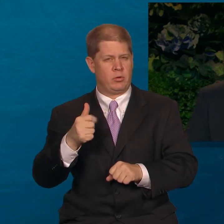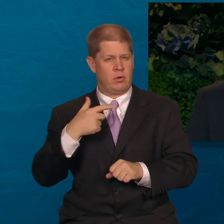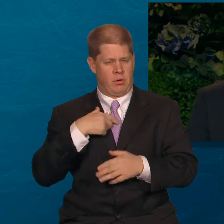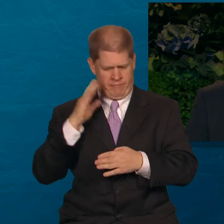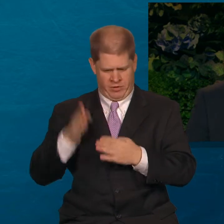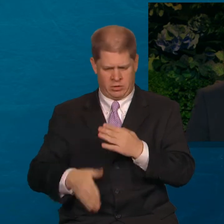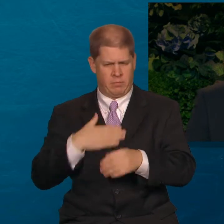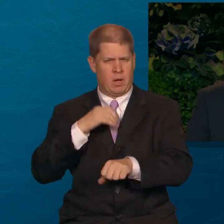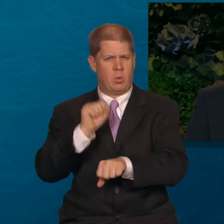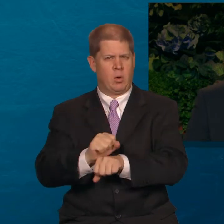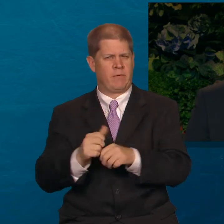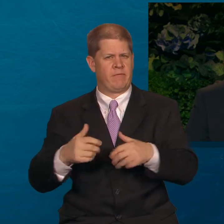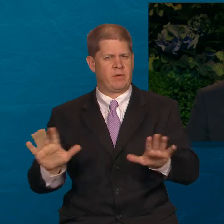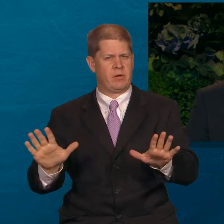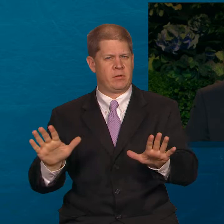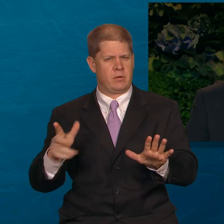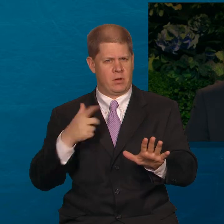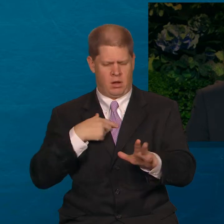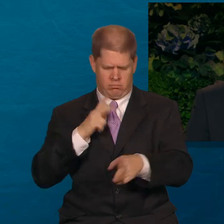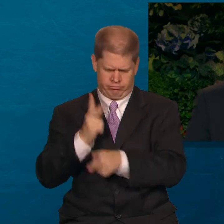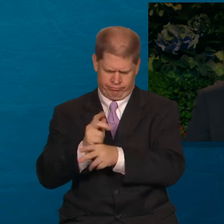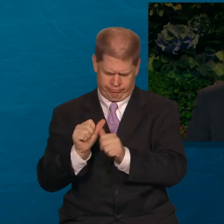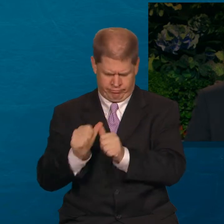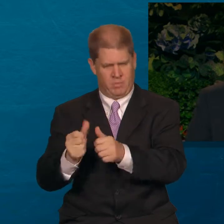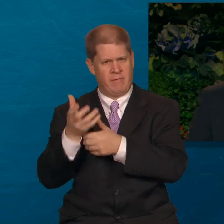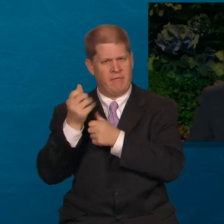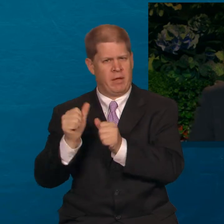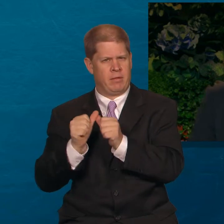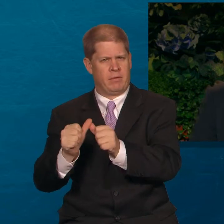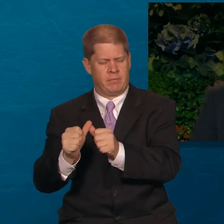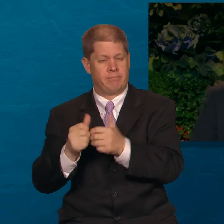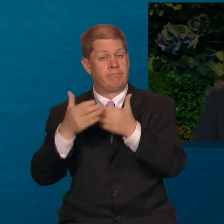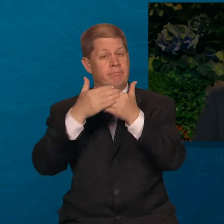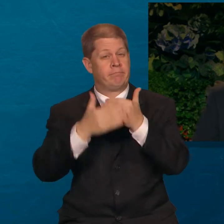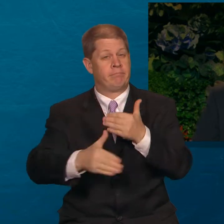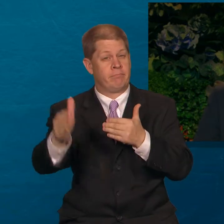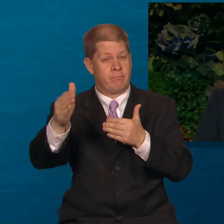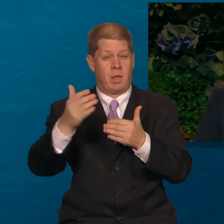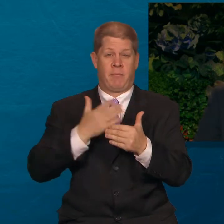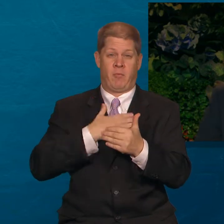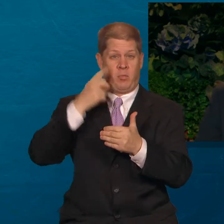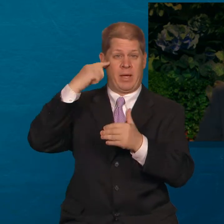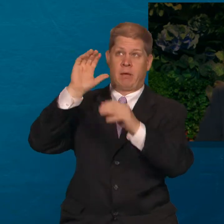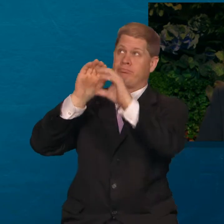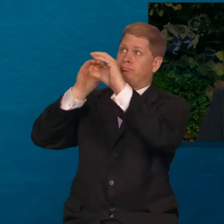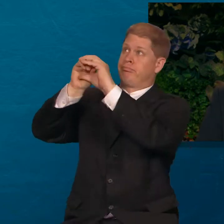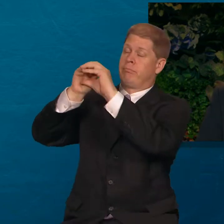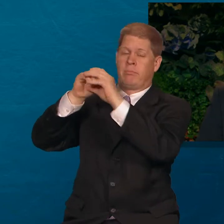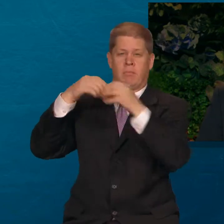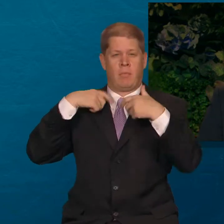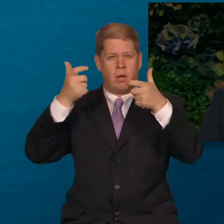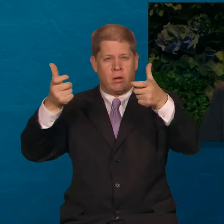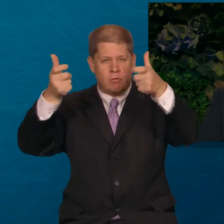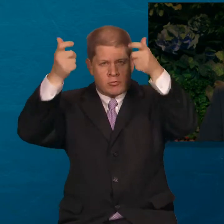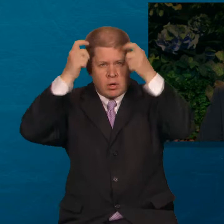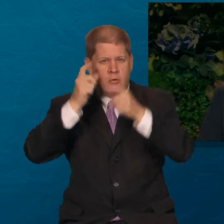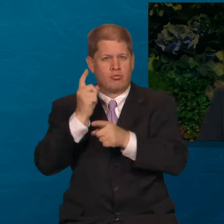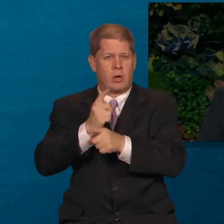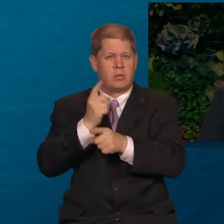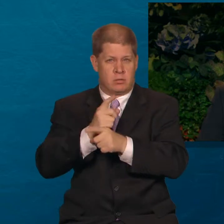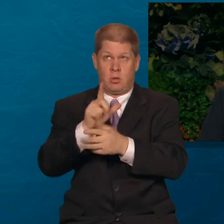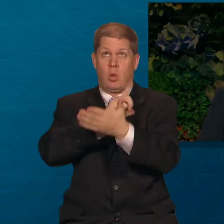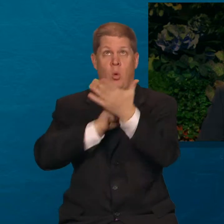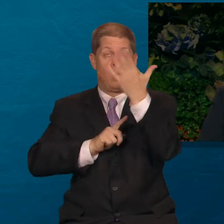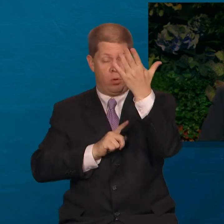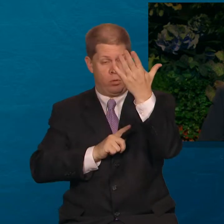finished my course. I have kept the faith. Henceforth there is laid up for me a crown of righteousness, which the Lord,